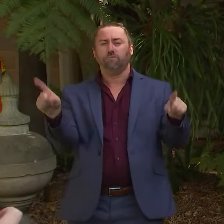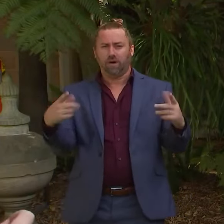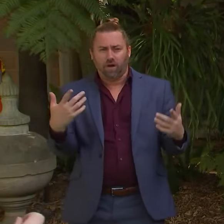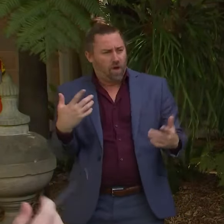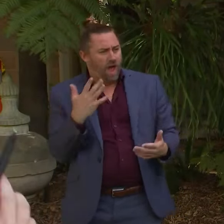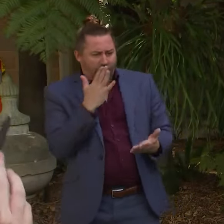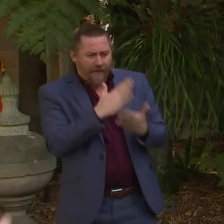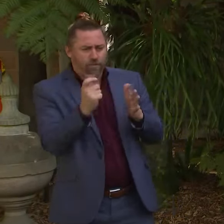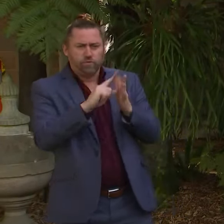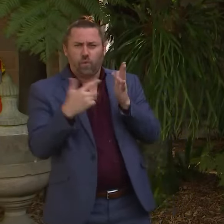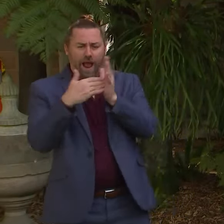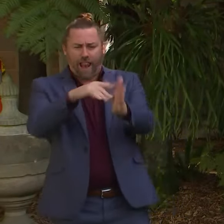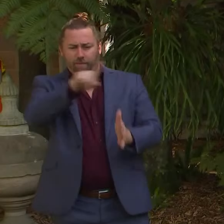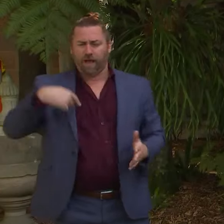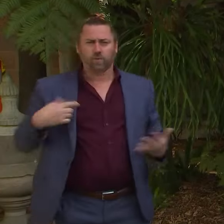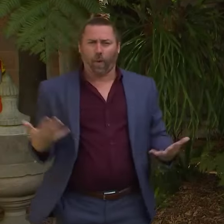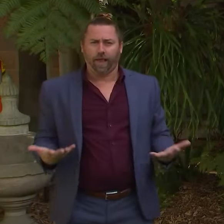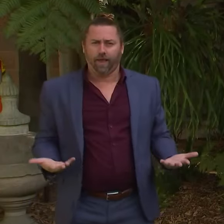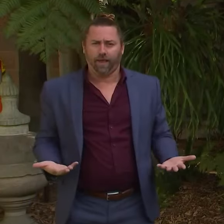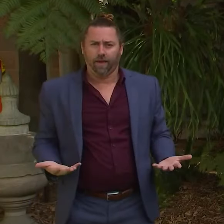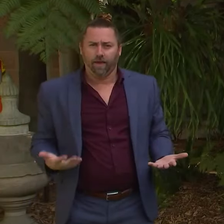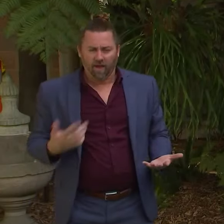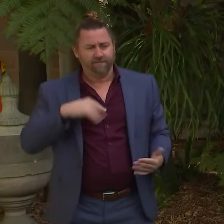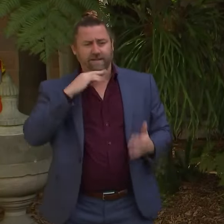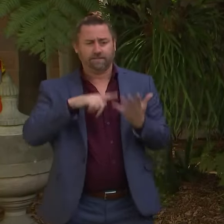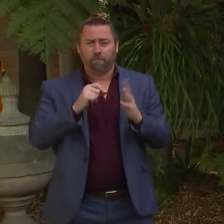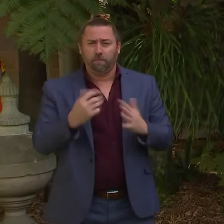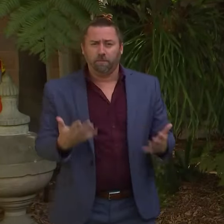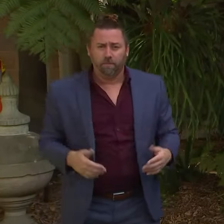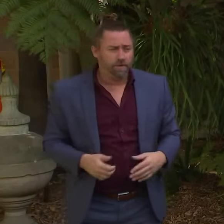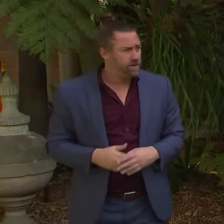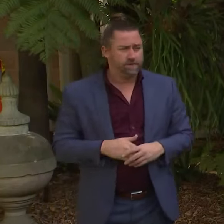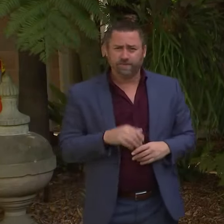hotel quarantine and managing isolation. And they've done nothing.